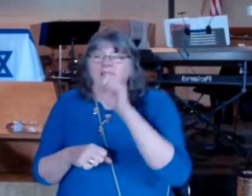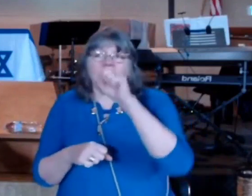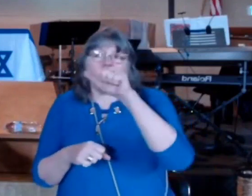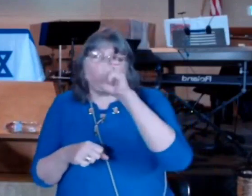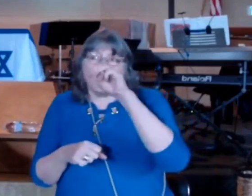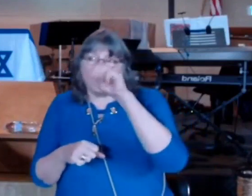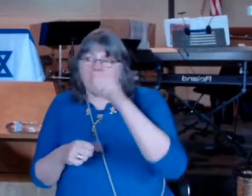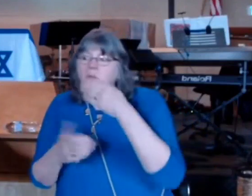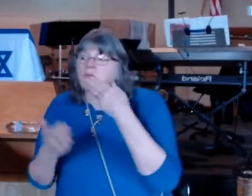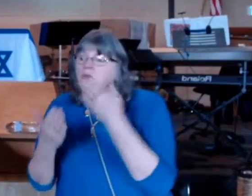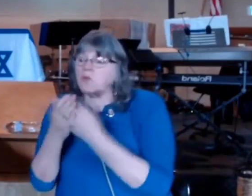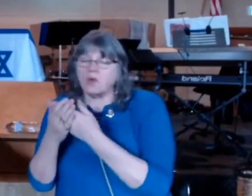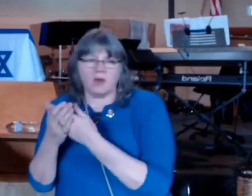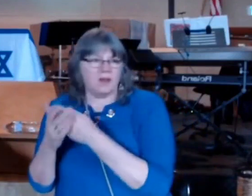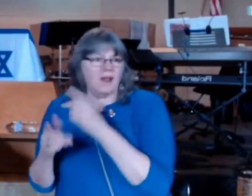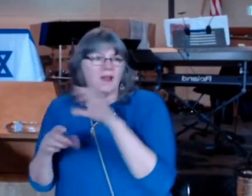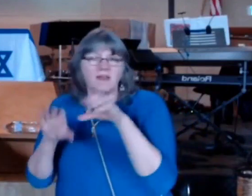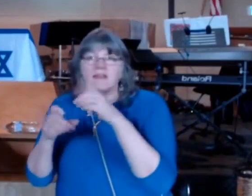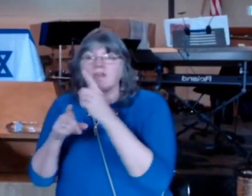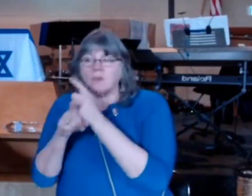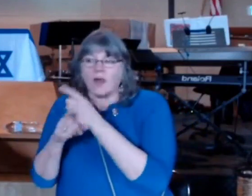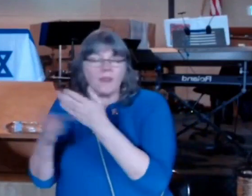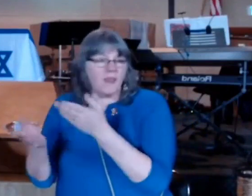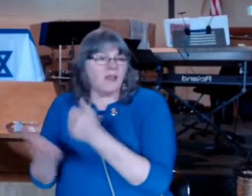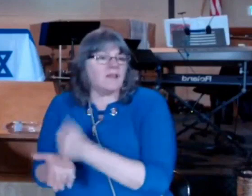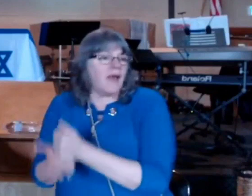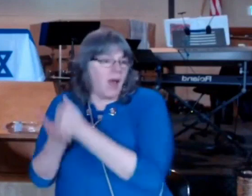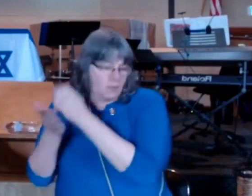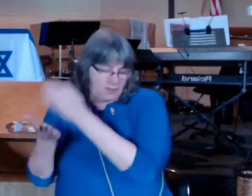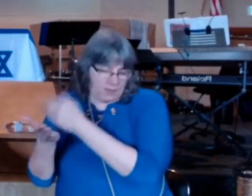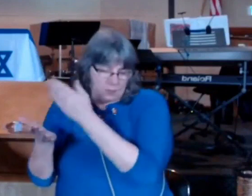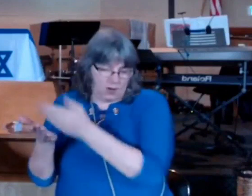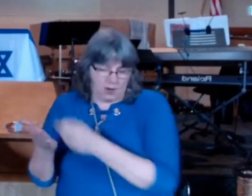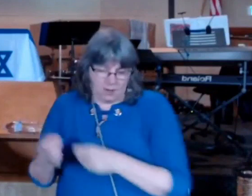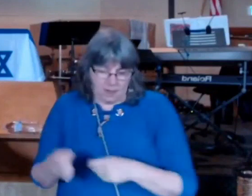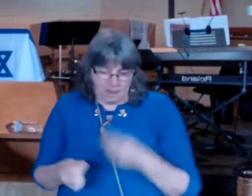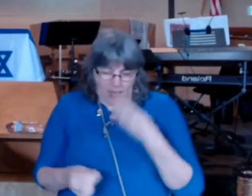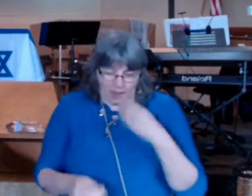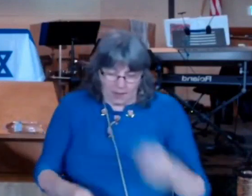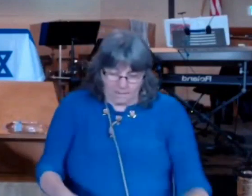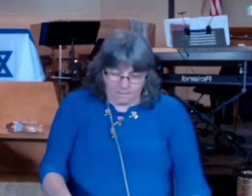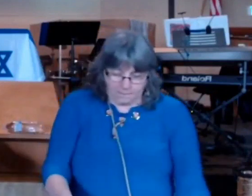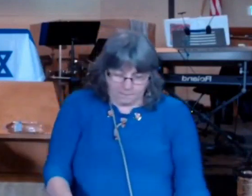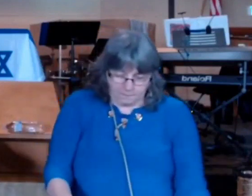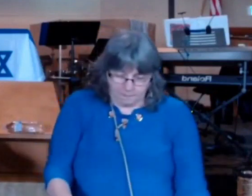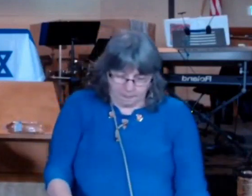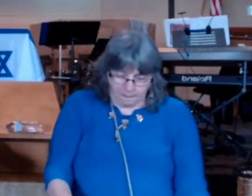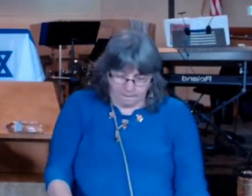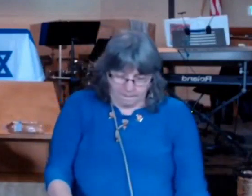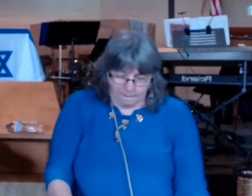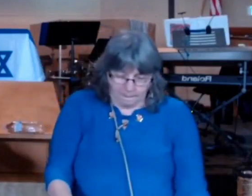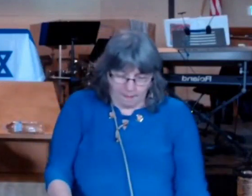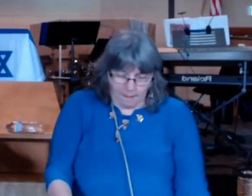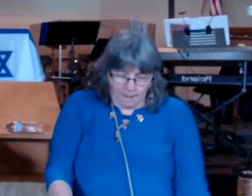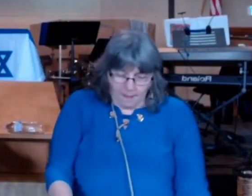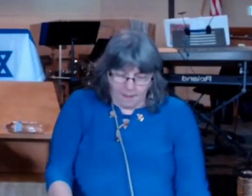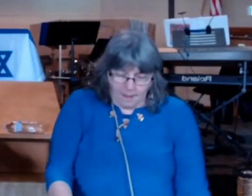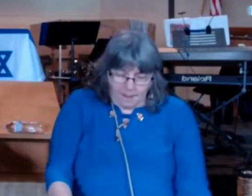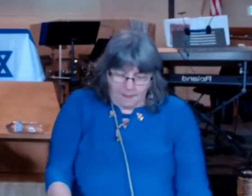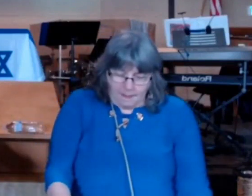because we read in the text left us by Matthew Mark